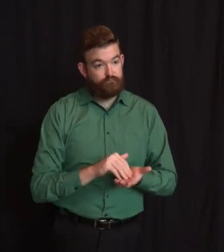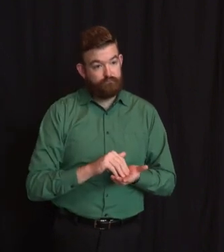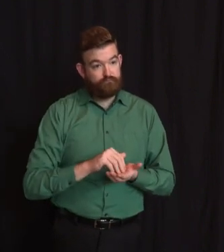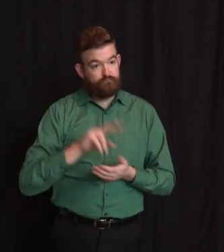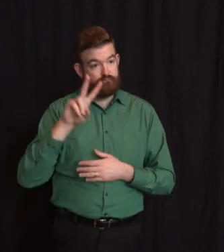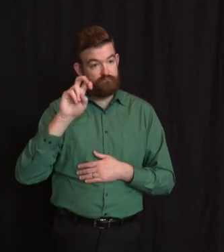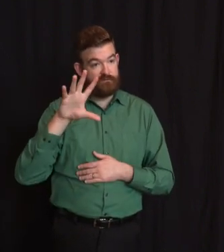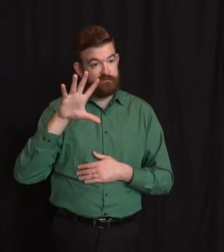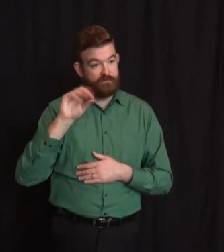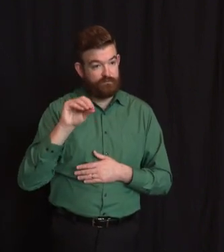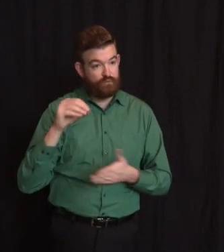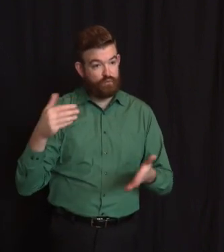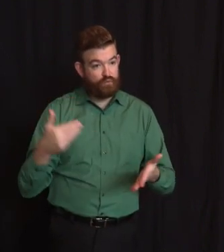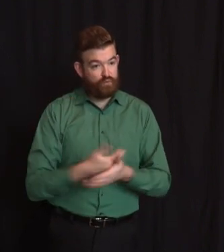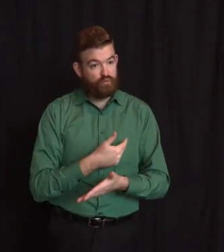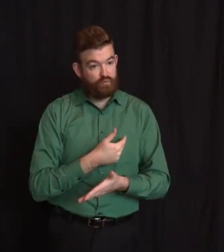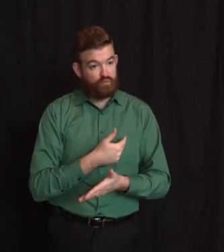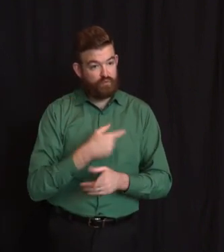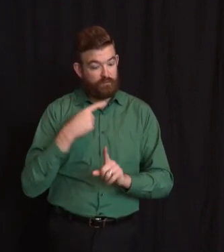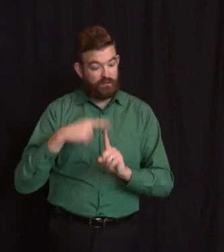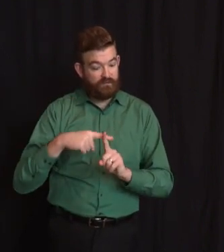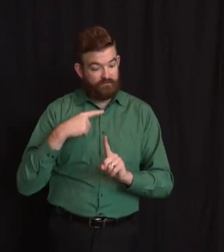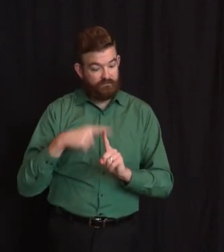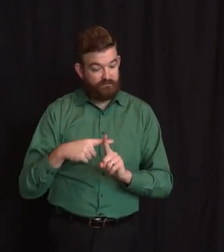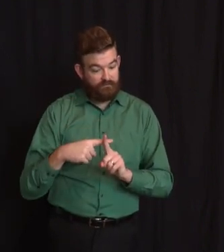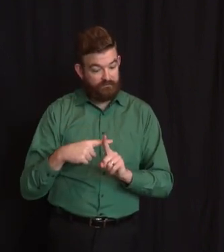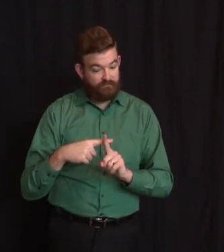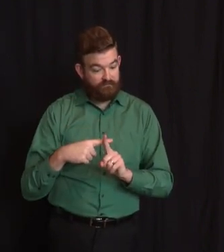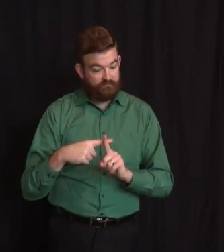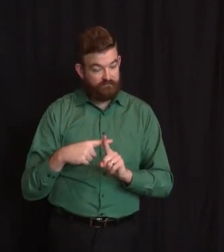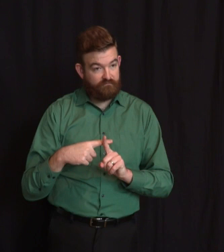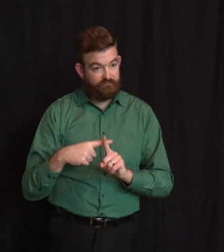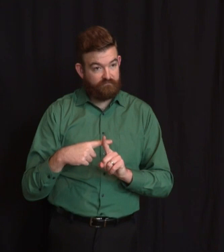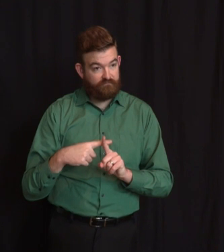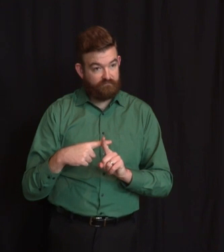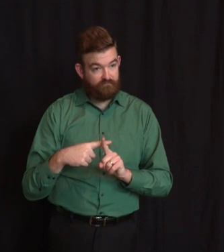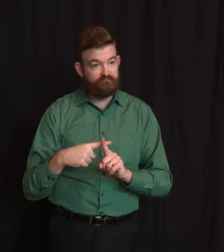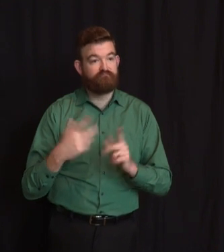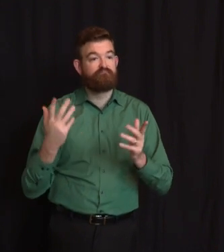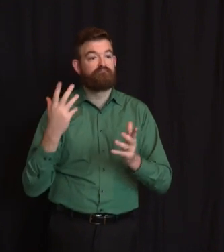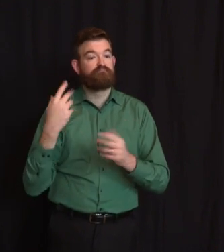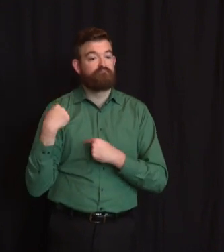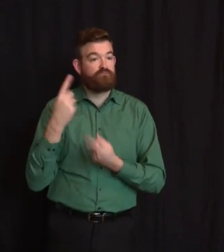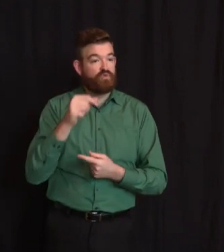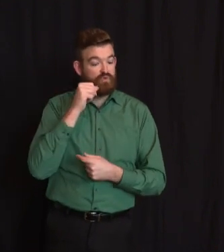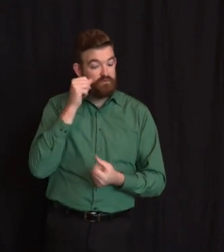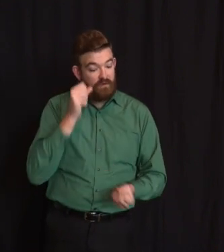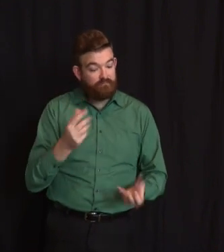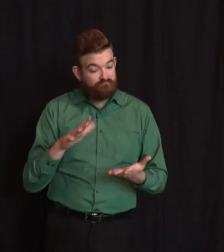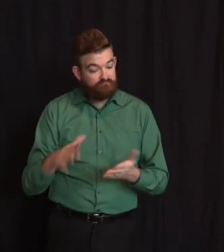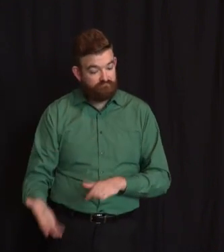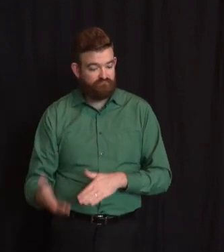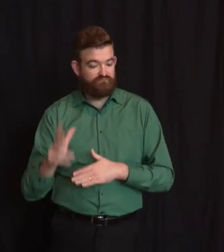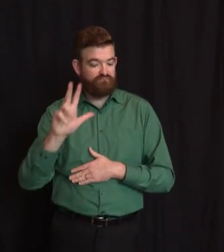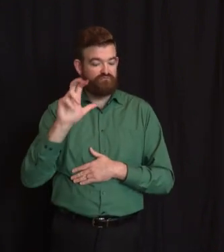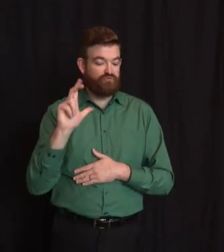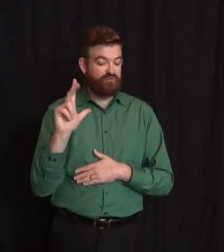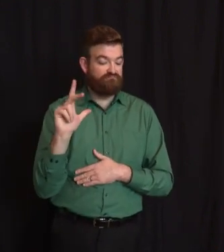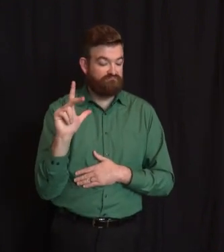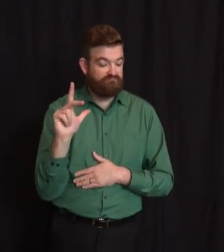sadly, 323 new cases, new deaths, have been reported to the department. And as the governor shared, that is a total of